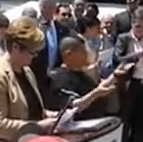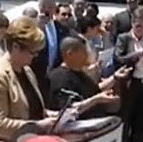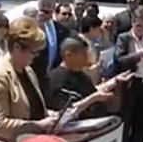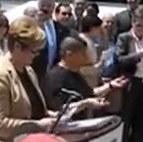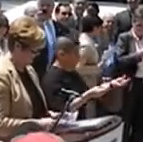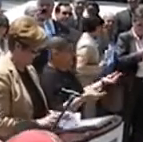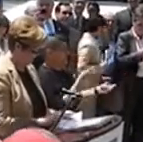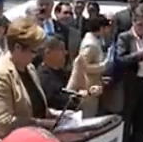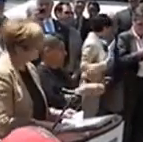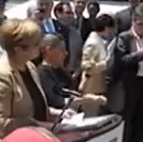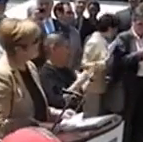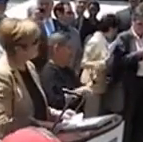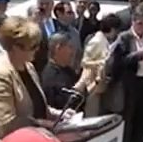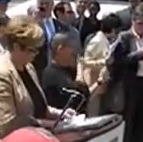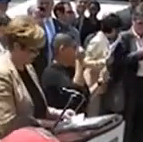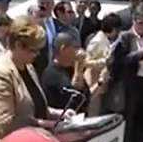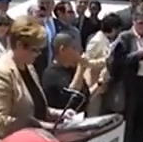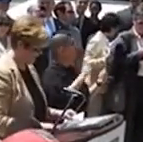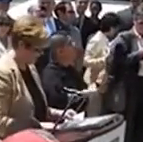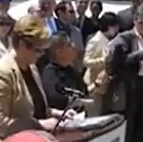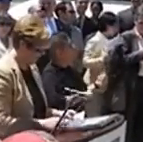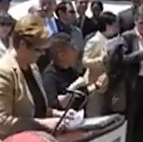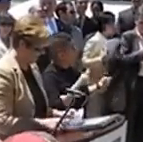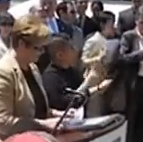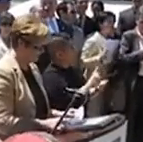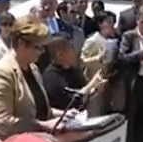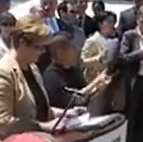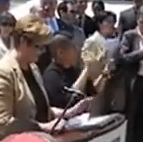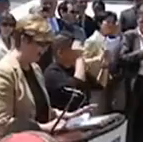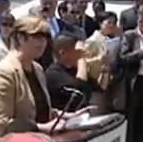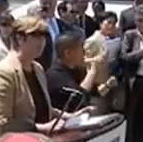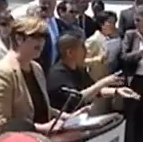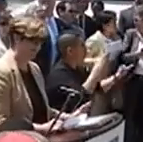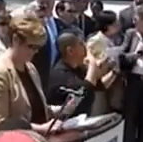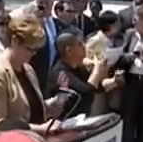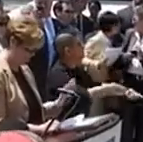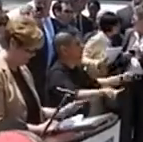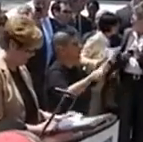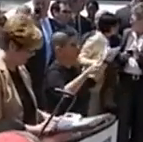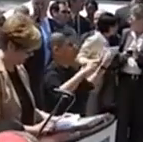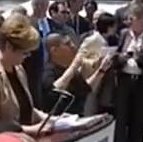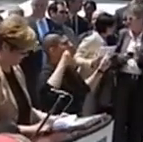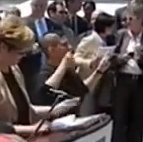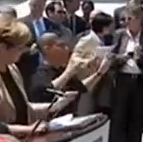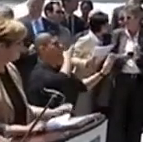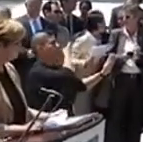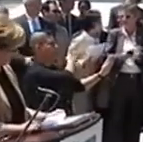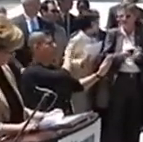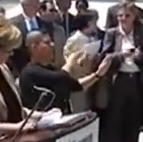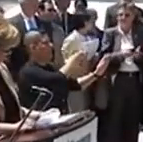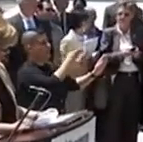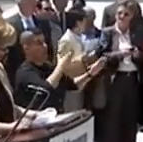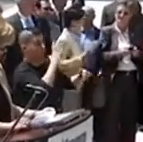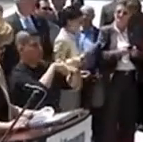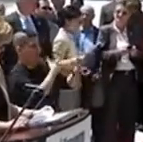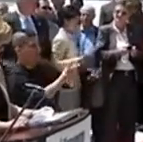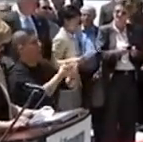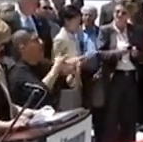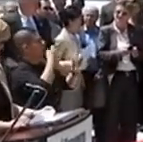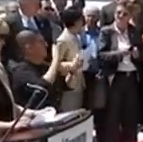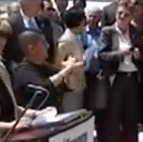going to do our best. The Pride Week proclamation is one of many, but not all of them. It's one of many city